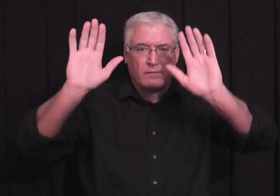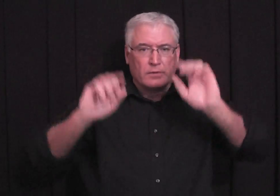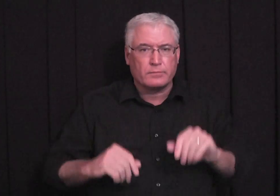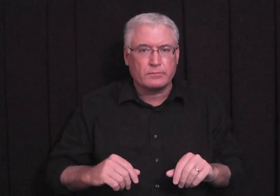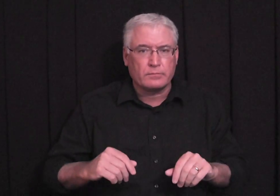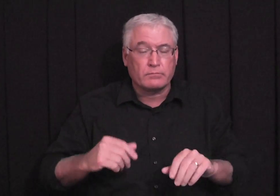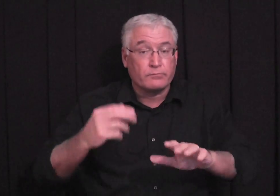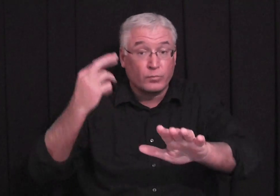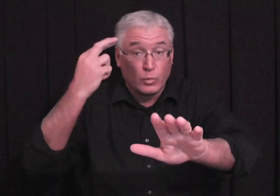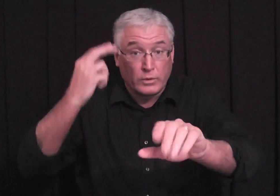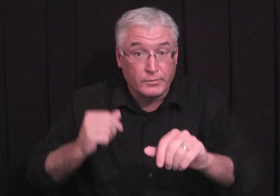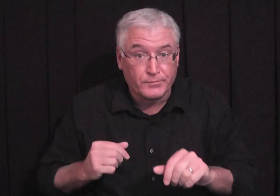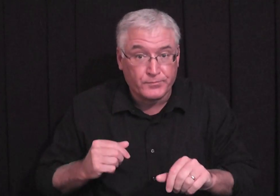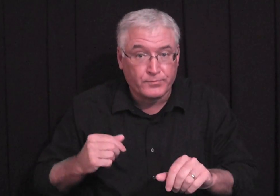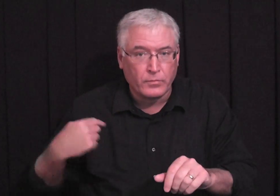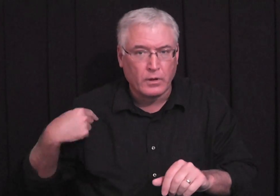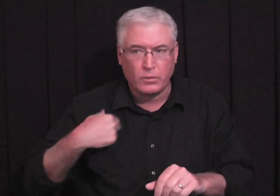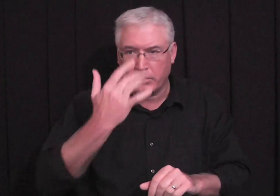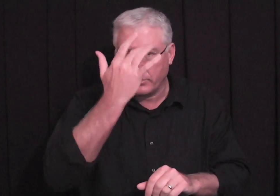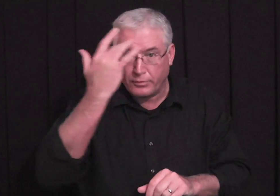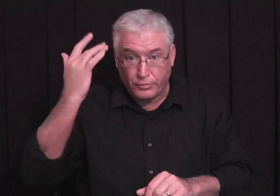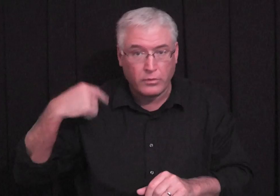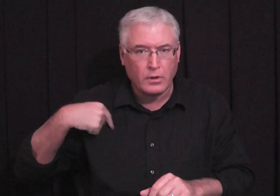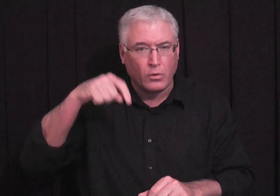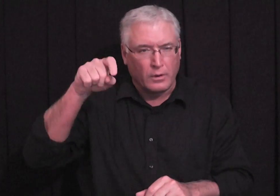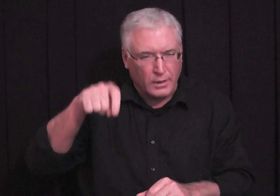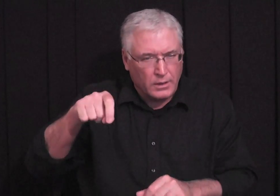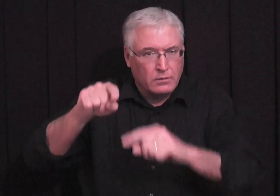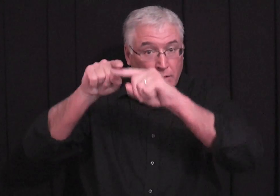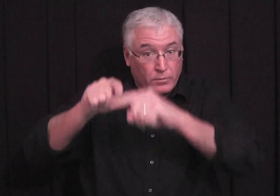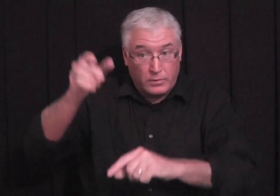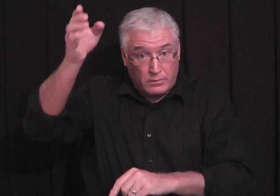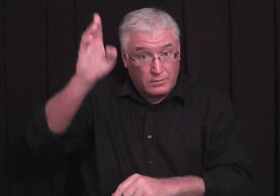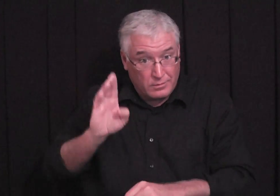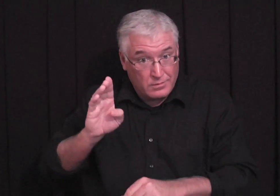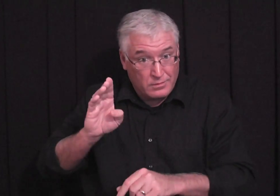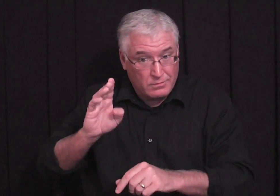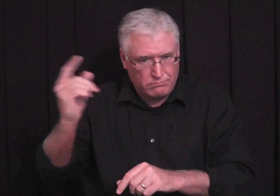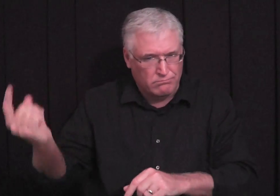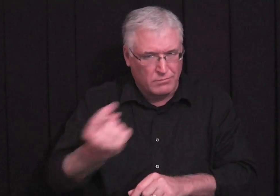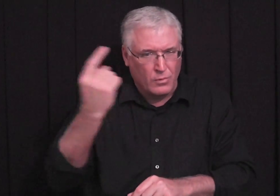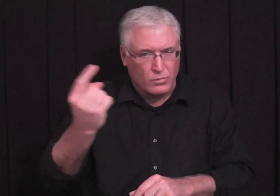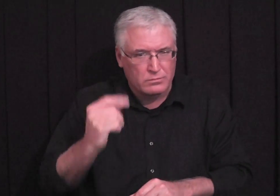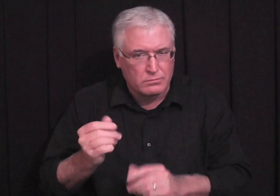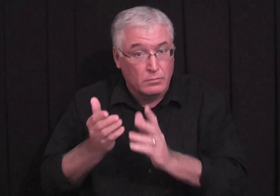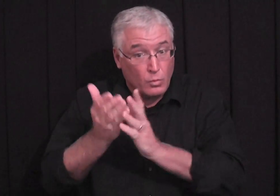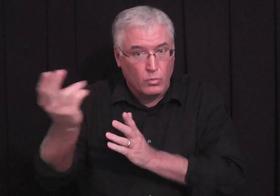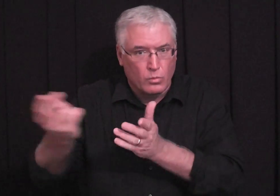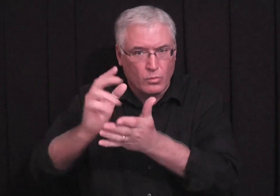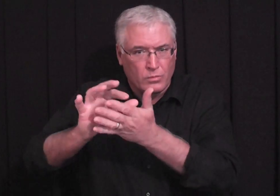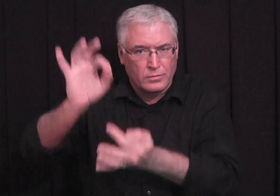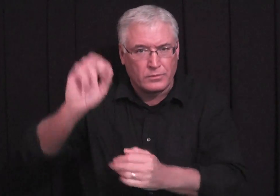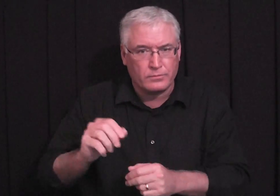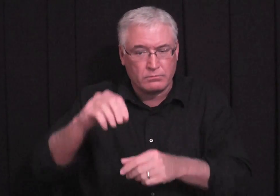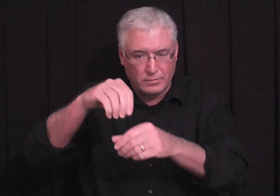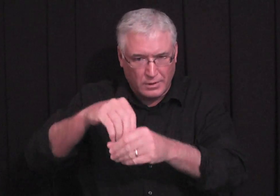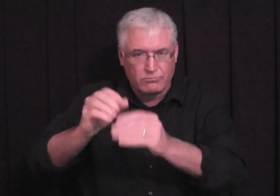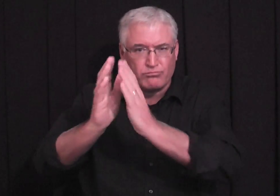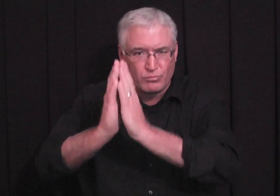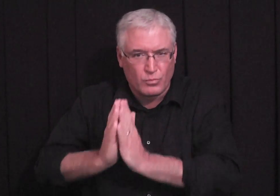to resist temptation. We just give up. The reason is because we're not depending on God always